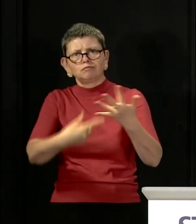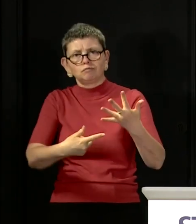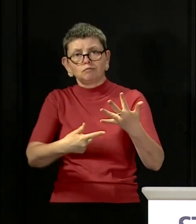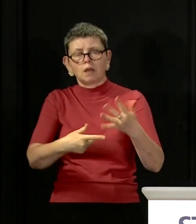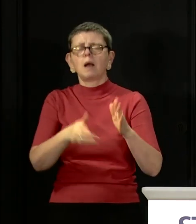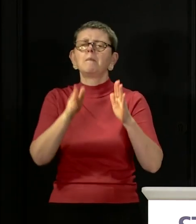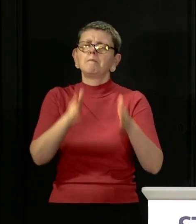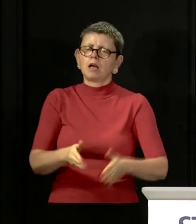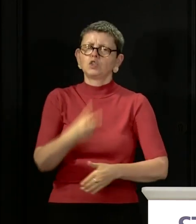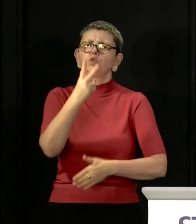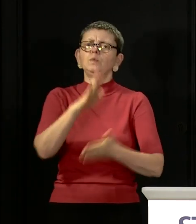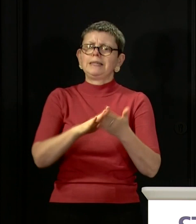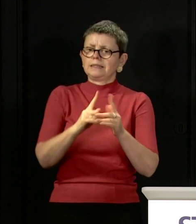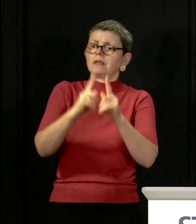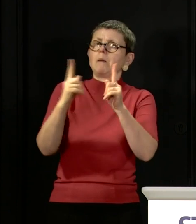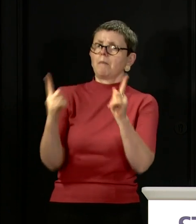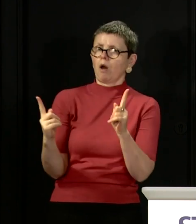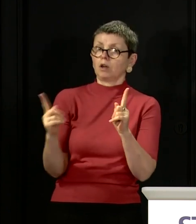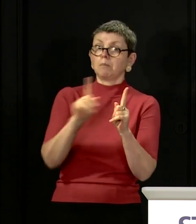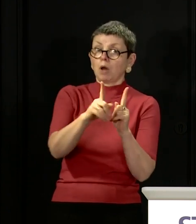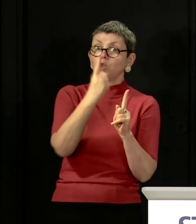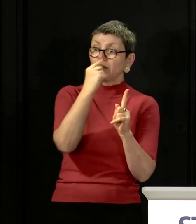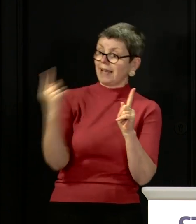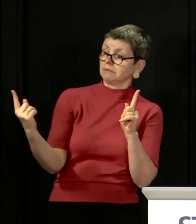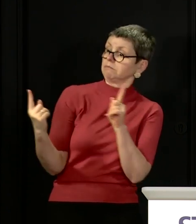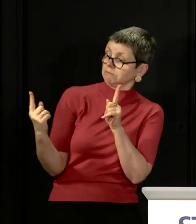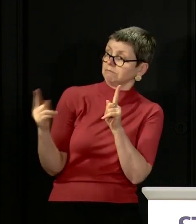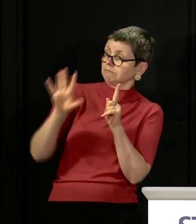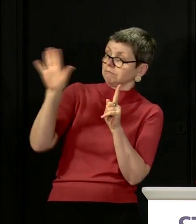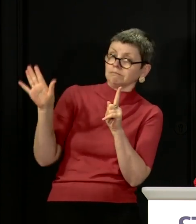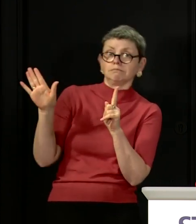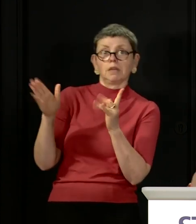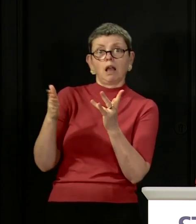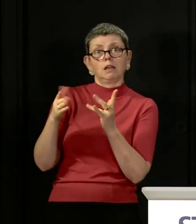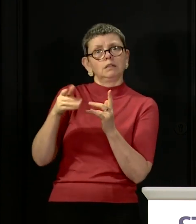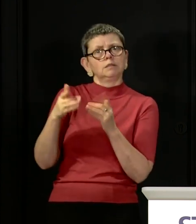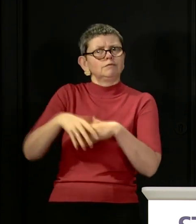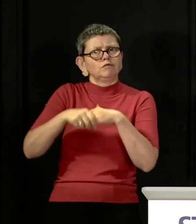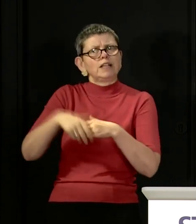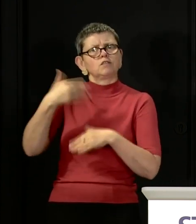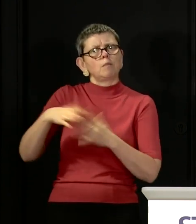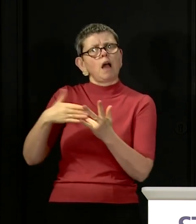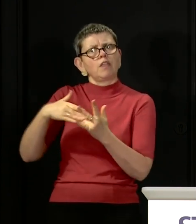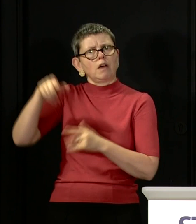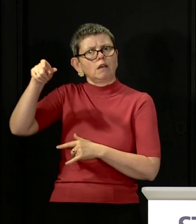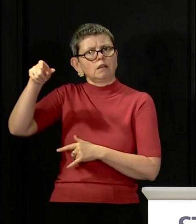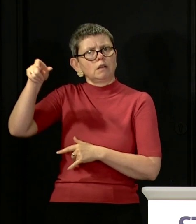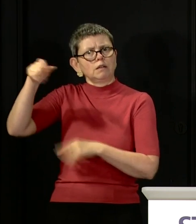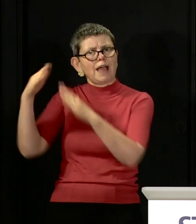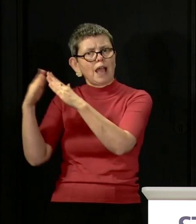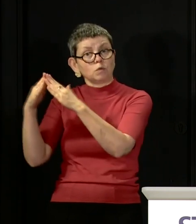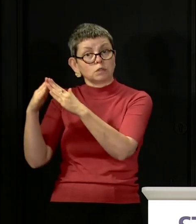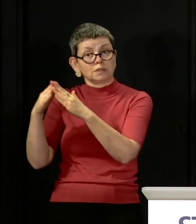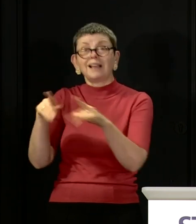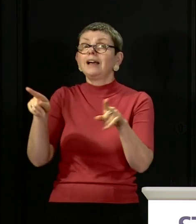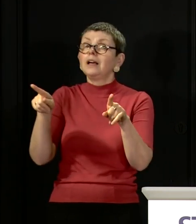apart you will also be able to meet outside with people from another household including in private gardens. Now let me